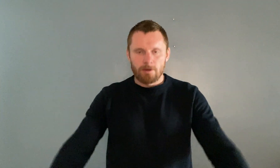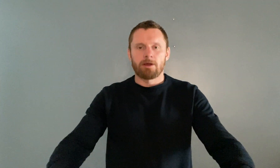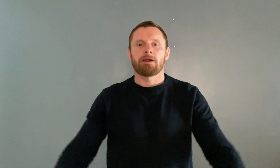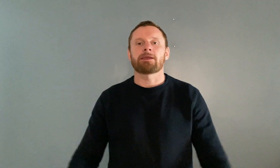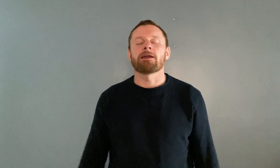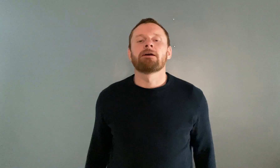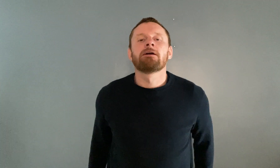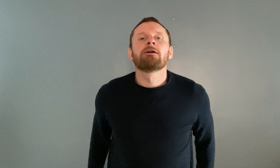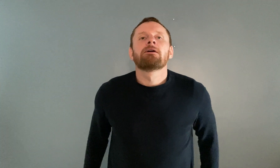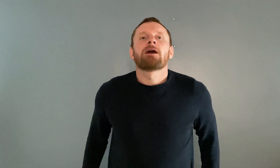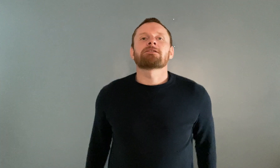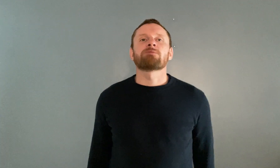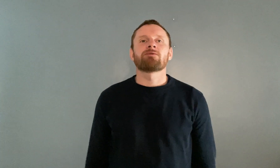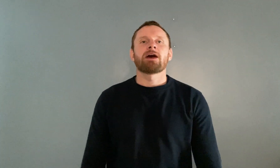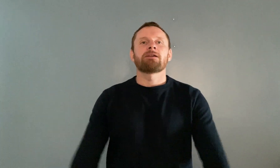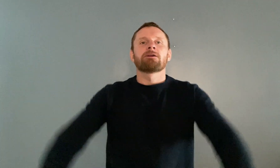and again hands above the head